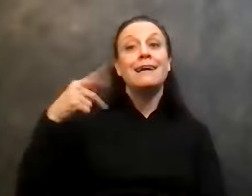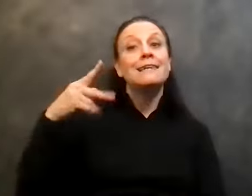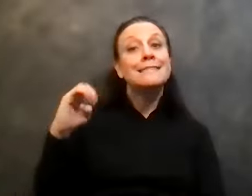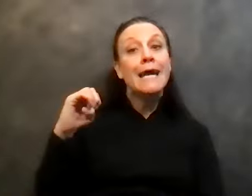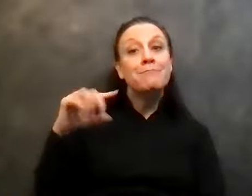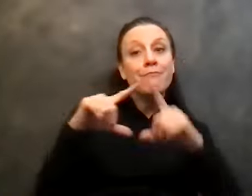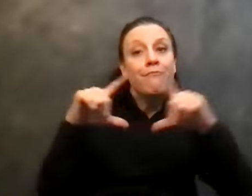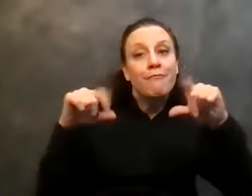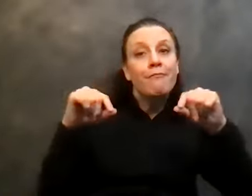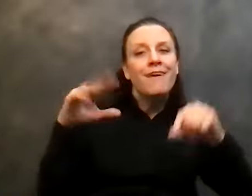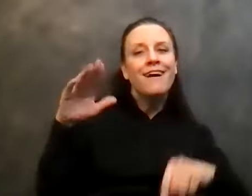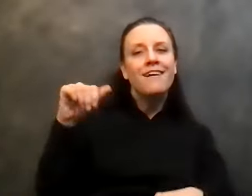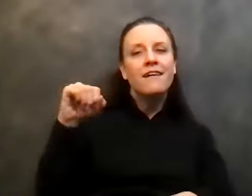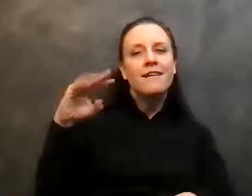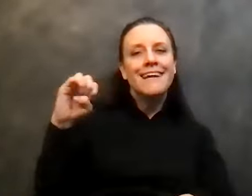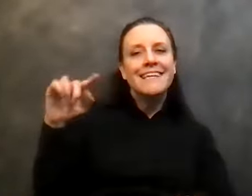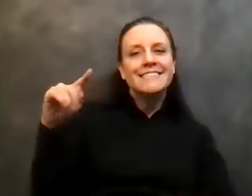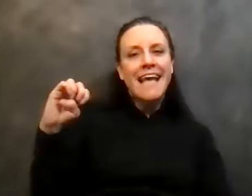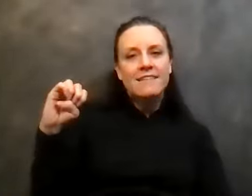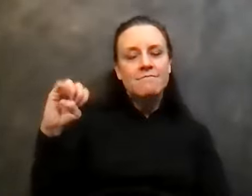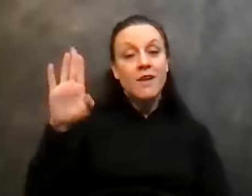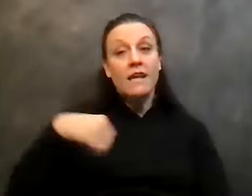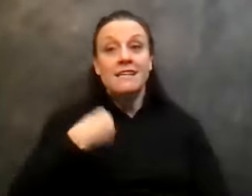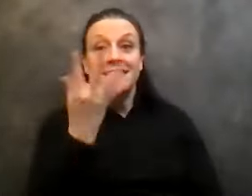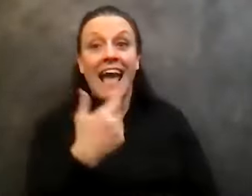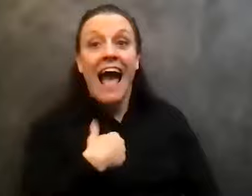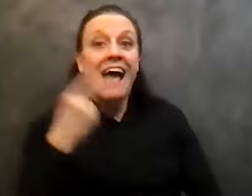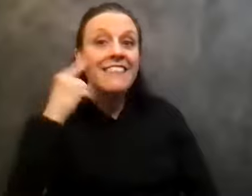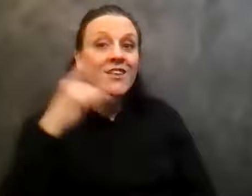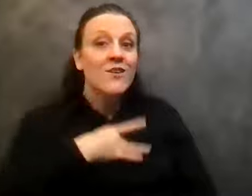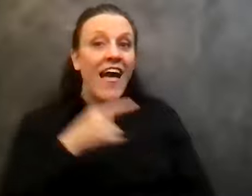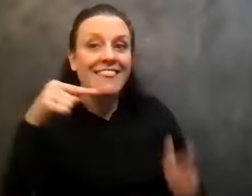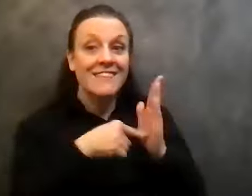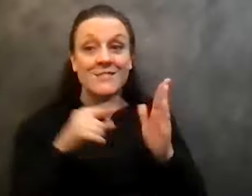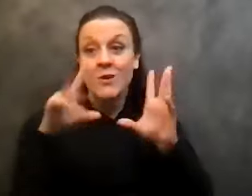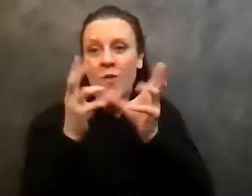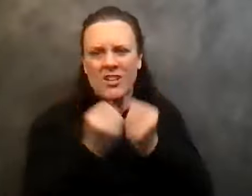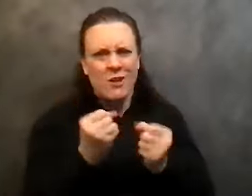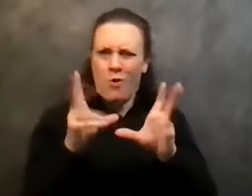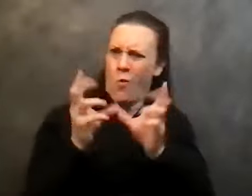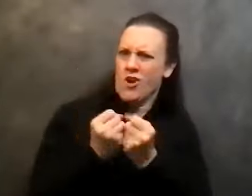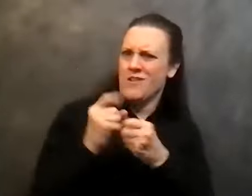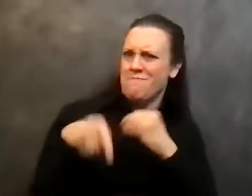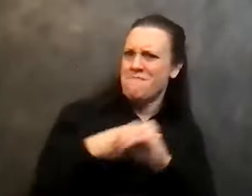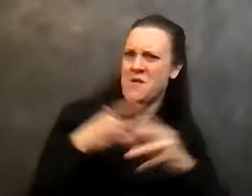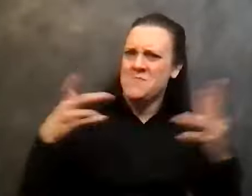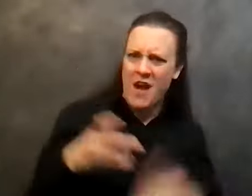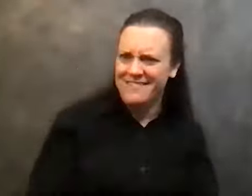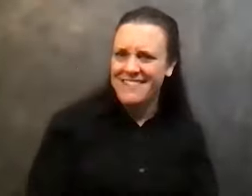oh, I think you'll like this. What is it? He goes, it's a workshop. Oh, I go workshop on what? He goes on the book, Alcoholics